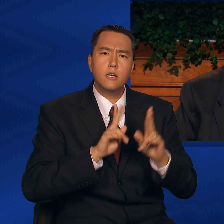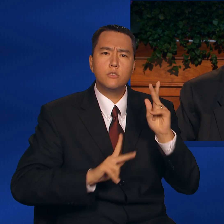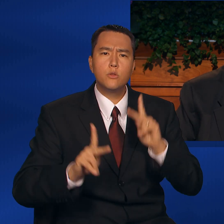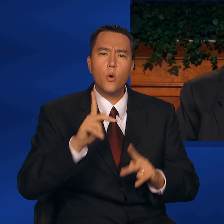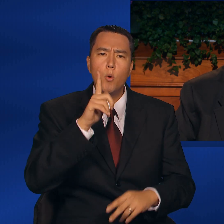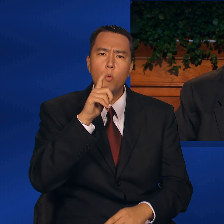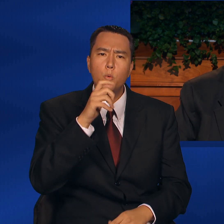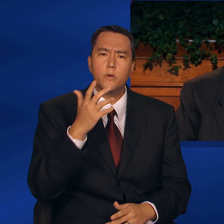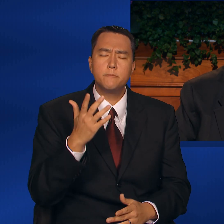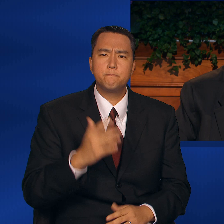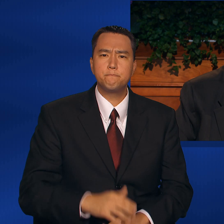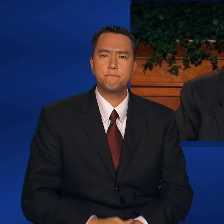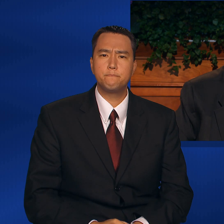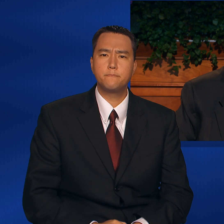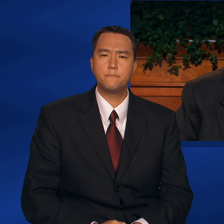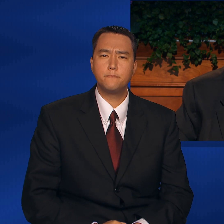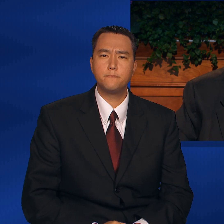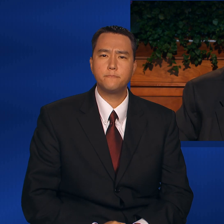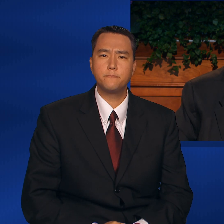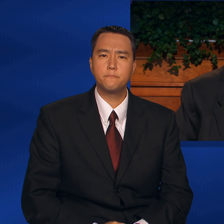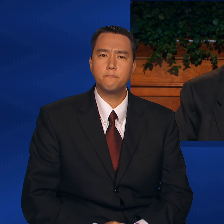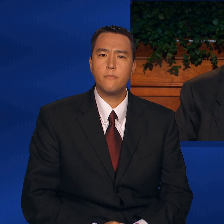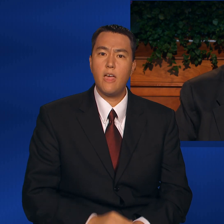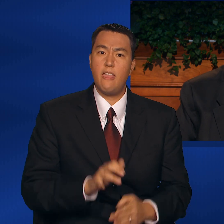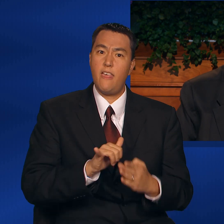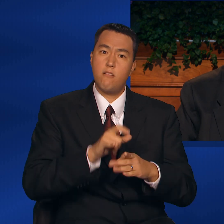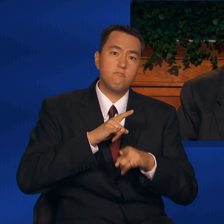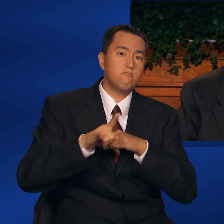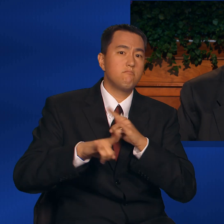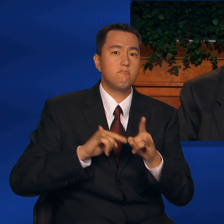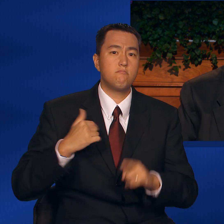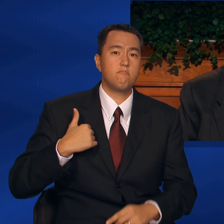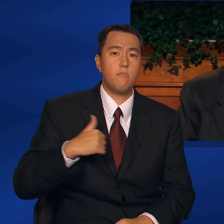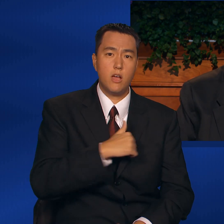curse us.